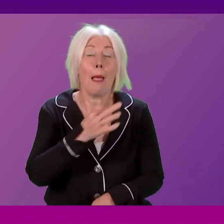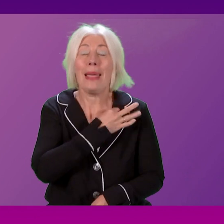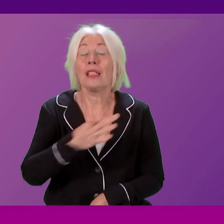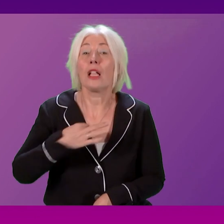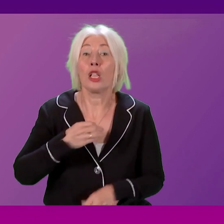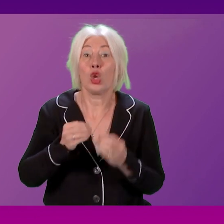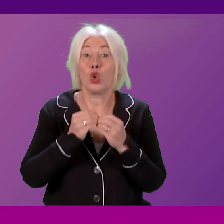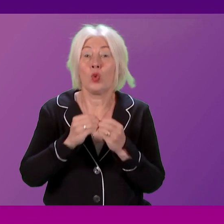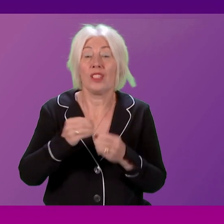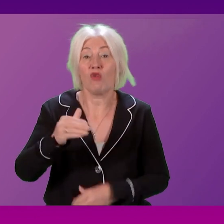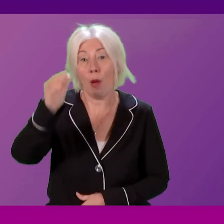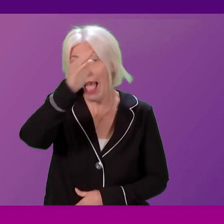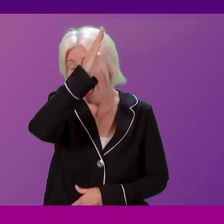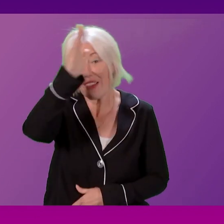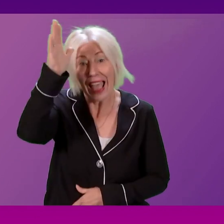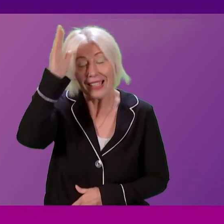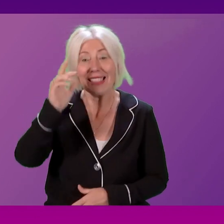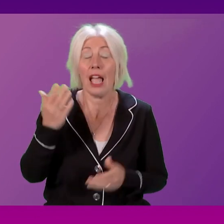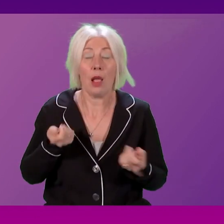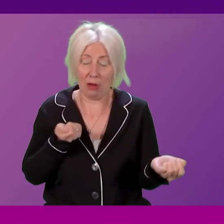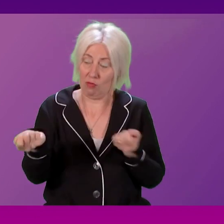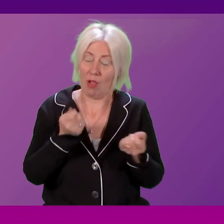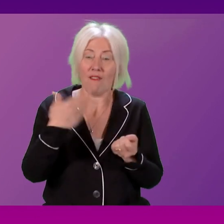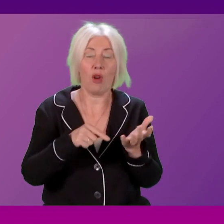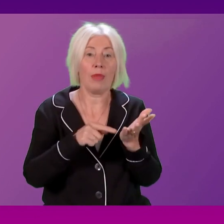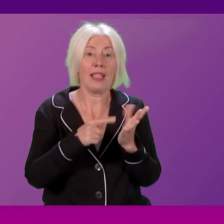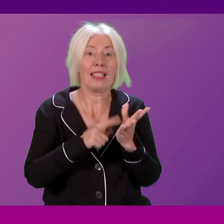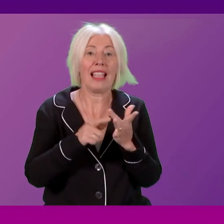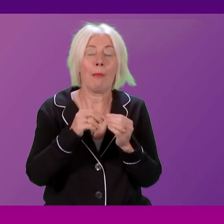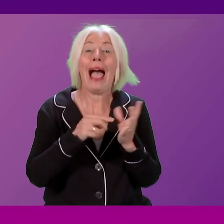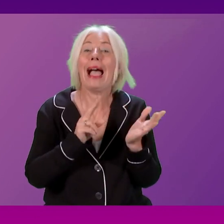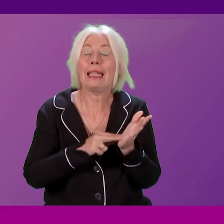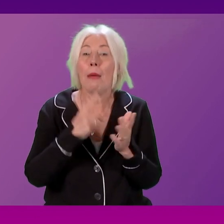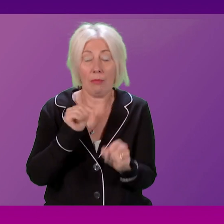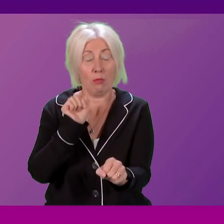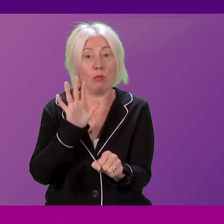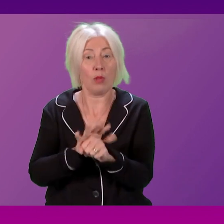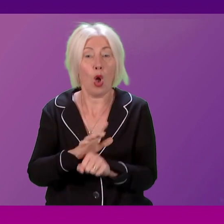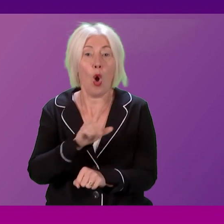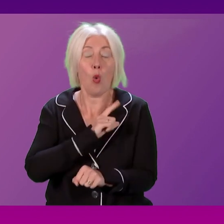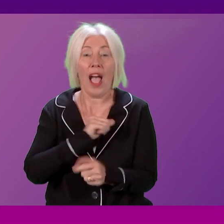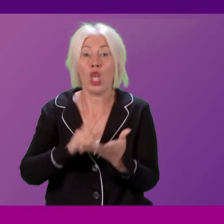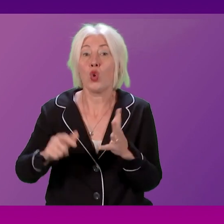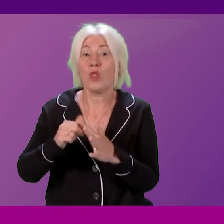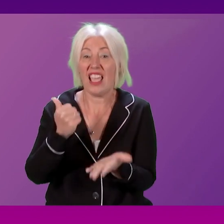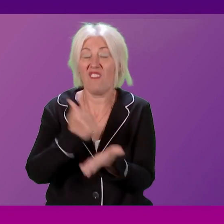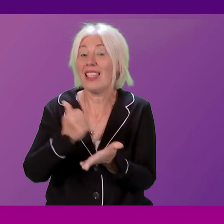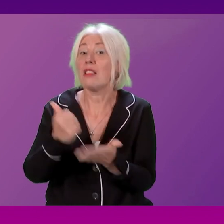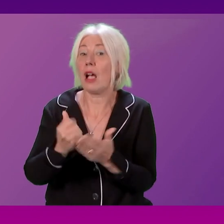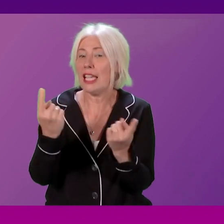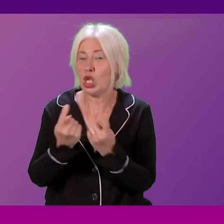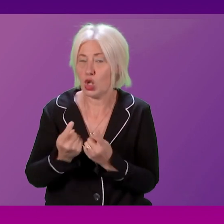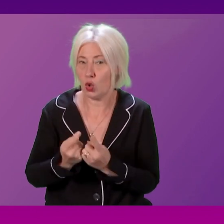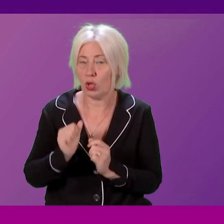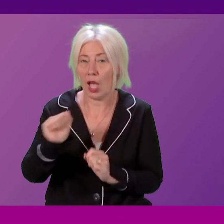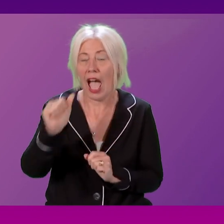Afghanistan and into medical schools in Scotland. However, they are being stymied by UK visa issues. I know that the Foundation were